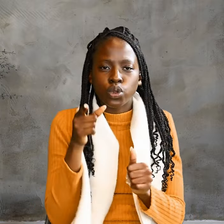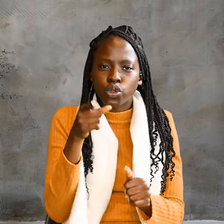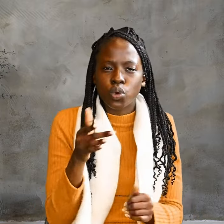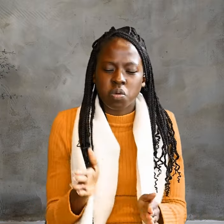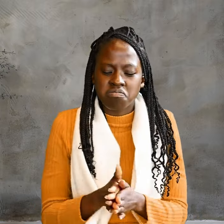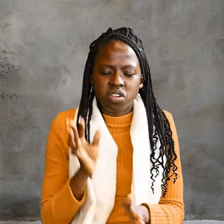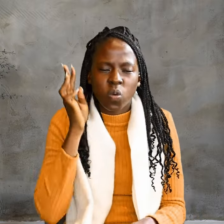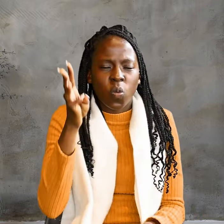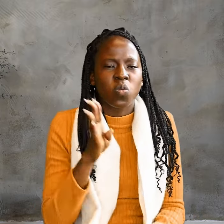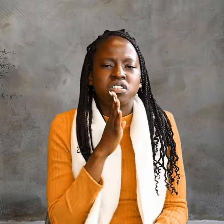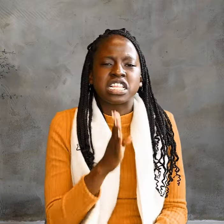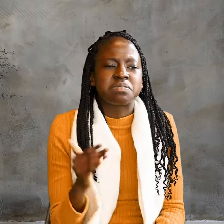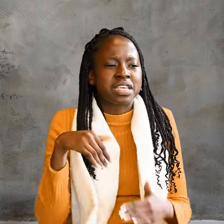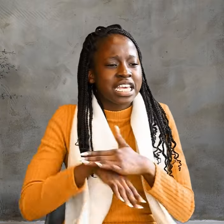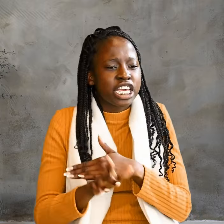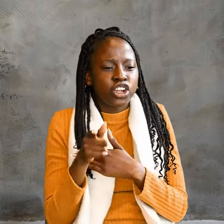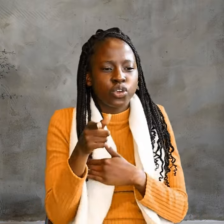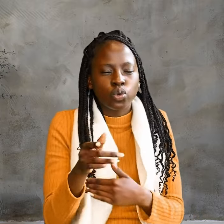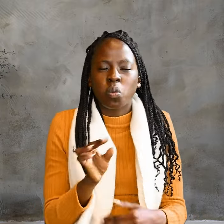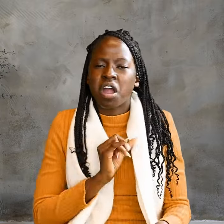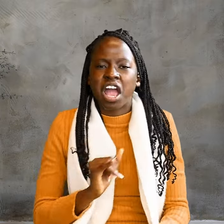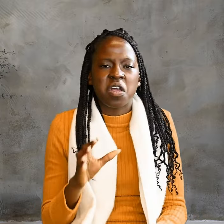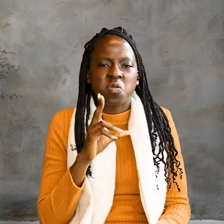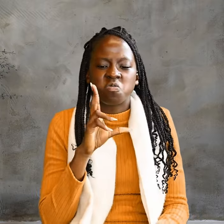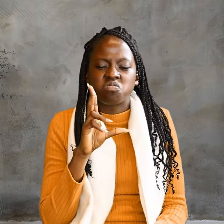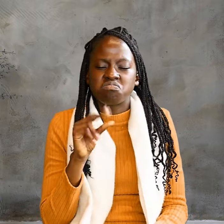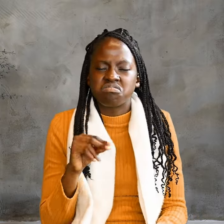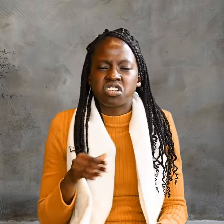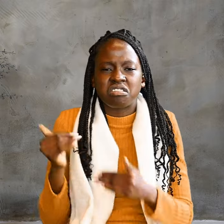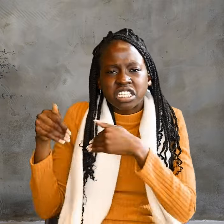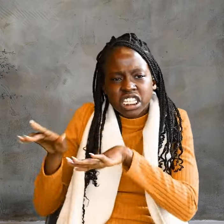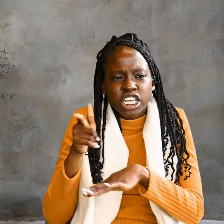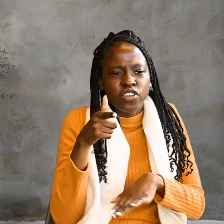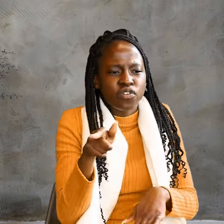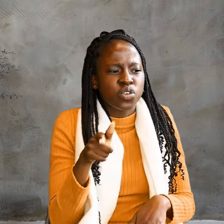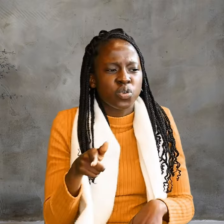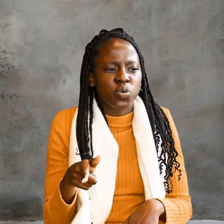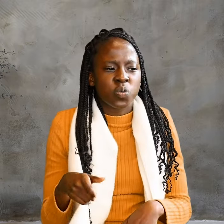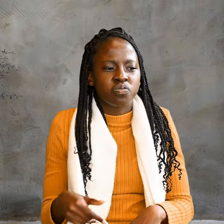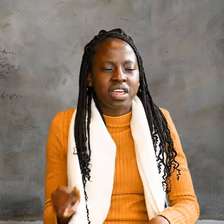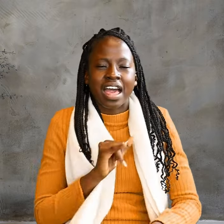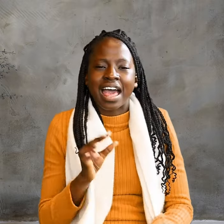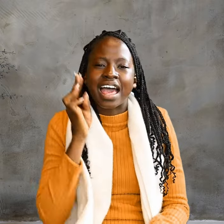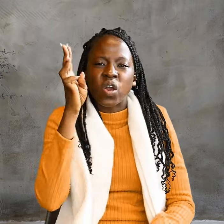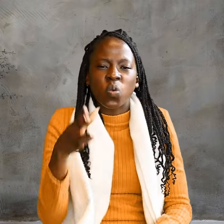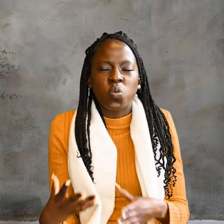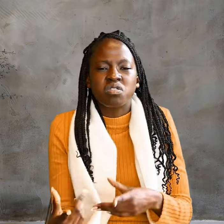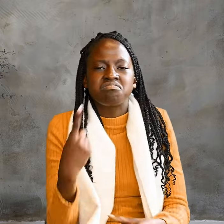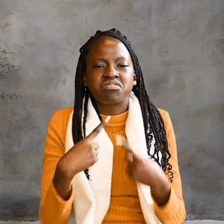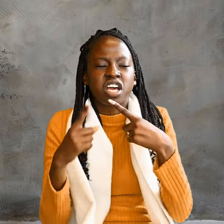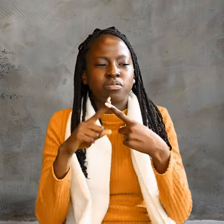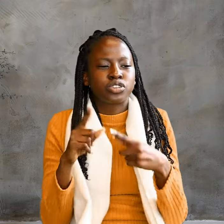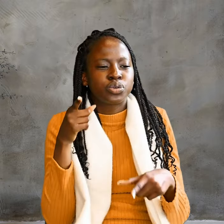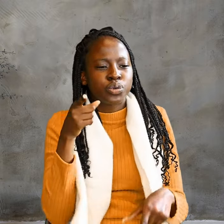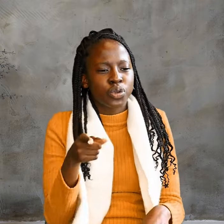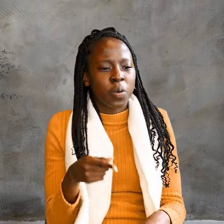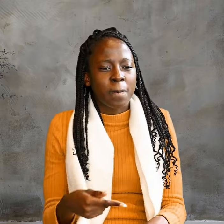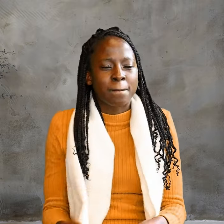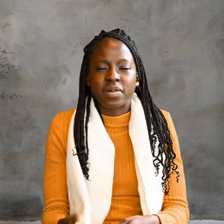I will not leave you as orphans. I will come to you. Before long, the world will